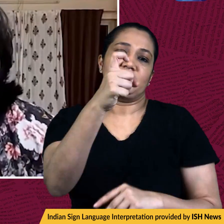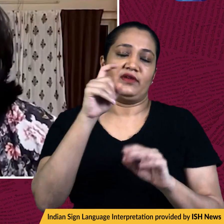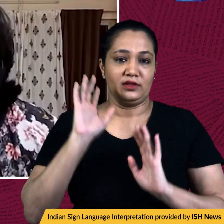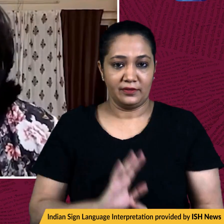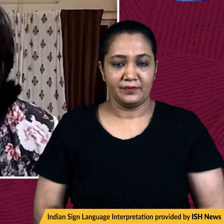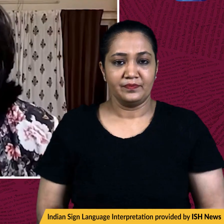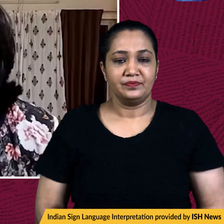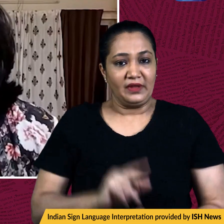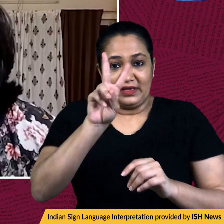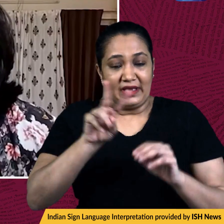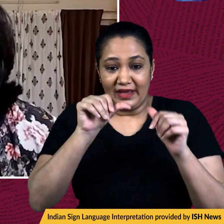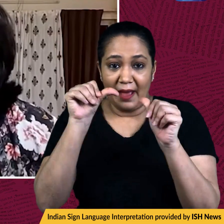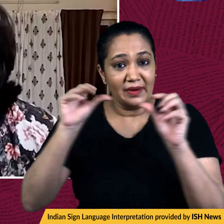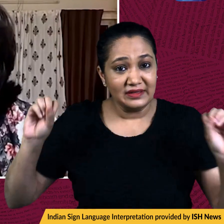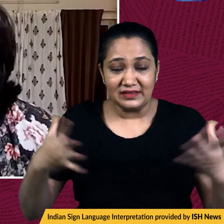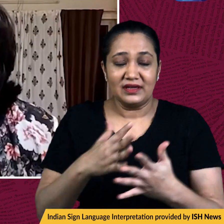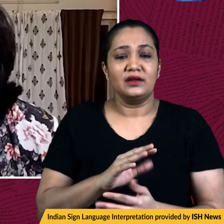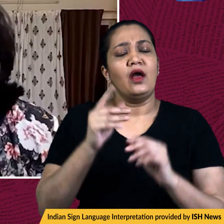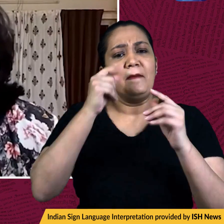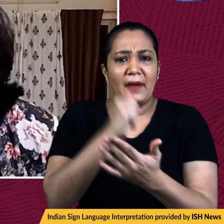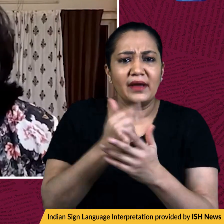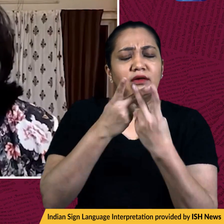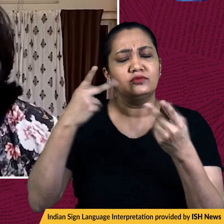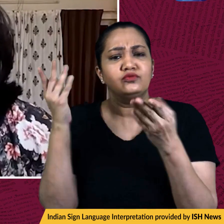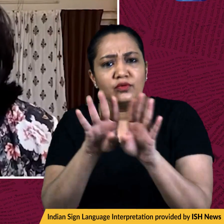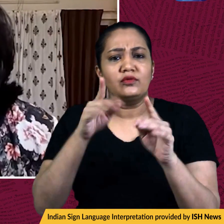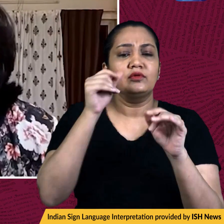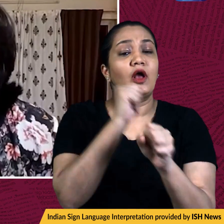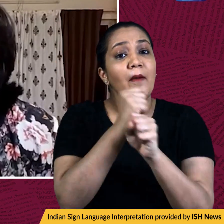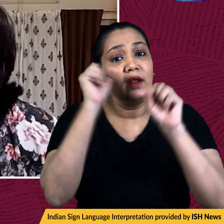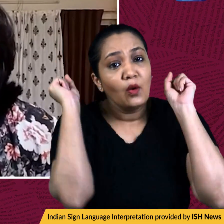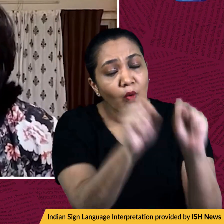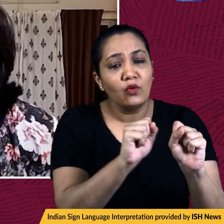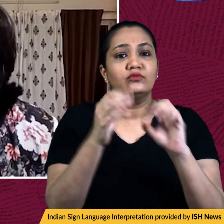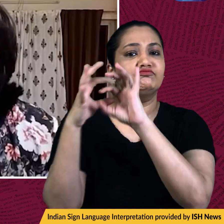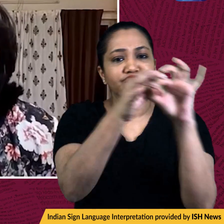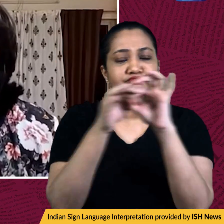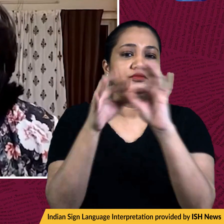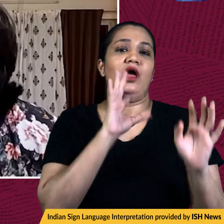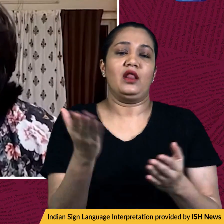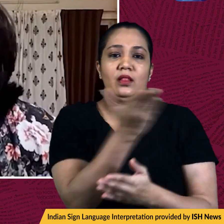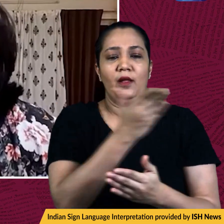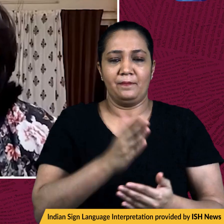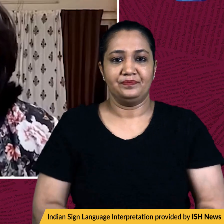on April 2nd. The banks are already closely related to the Russian government. This is a report, according to Reuters.